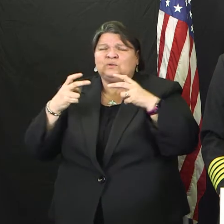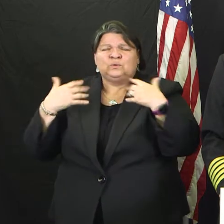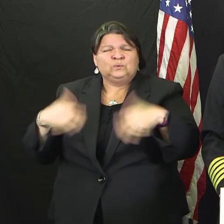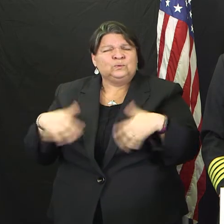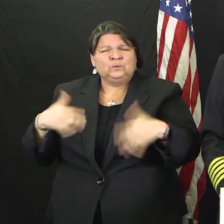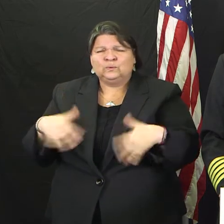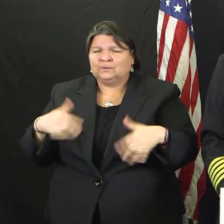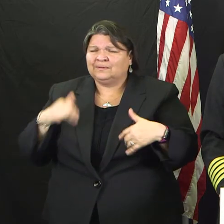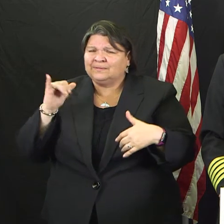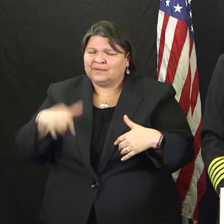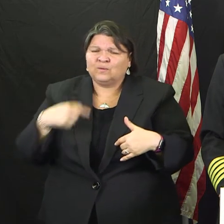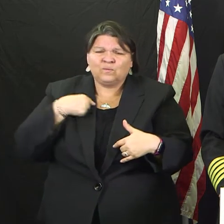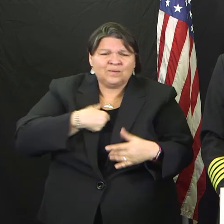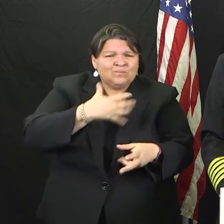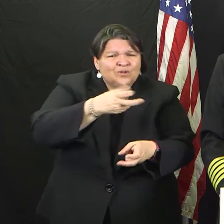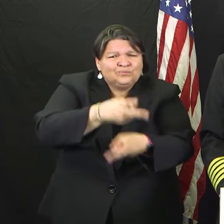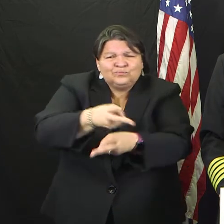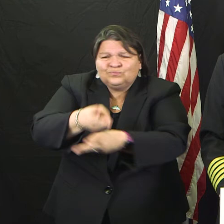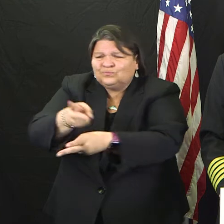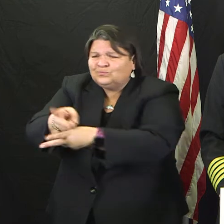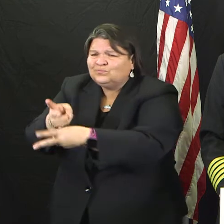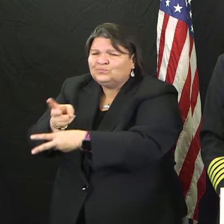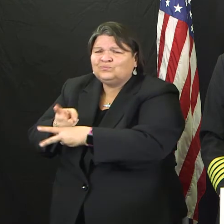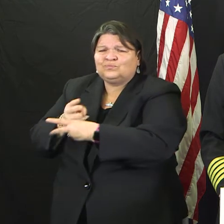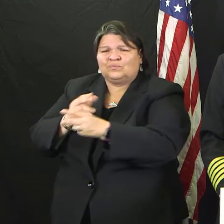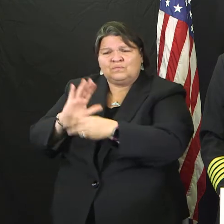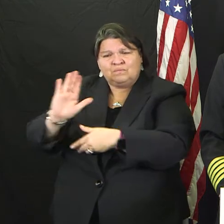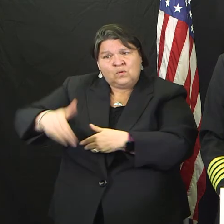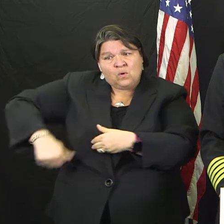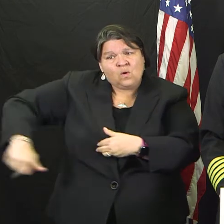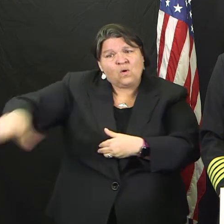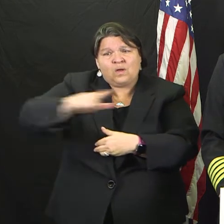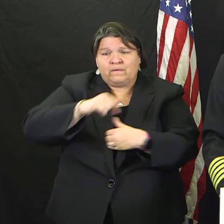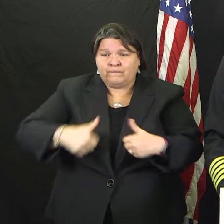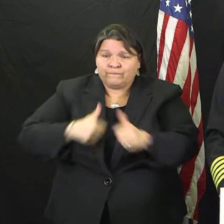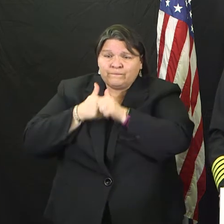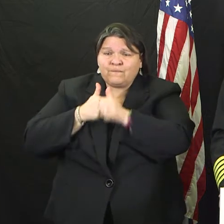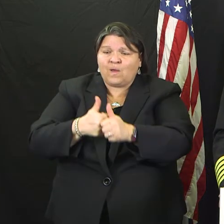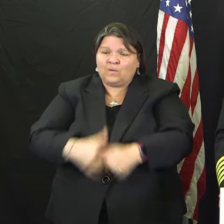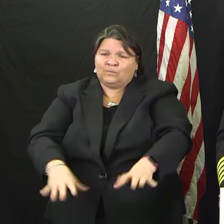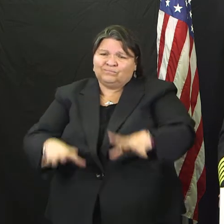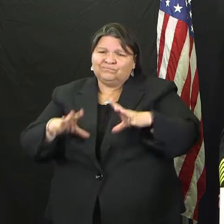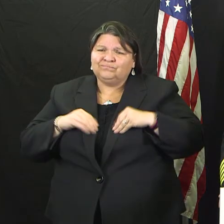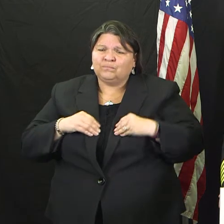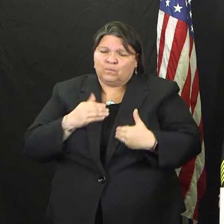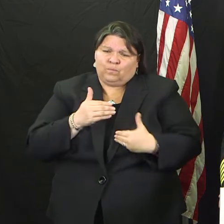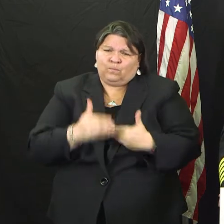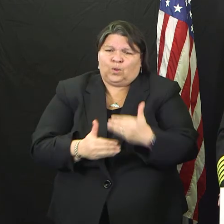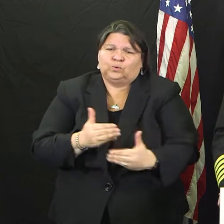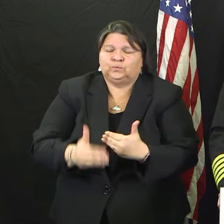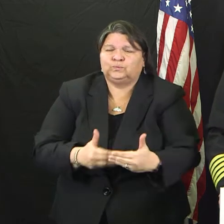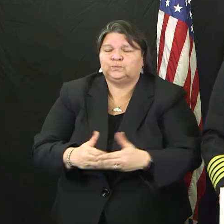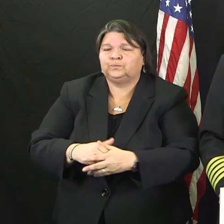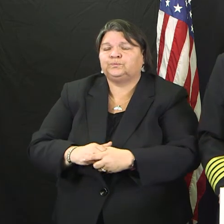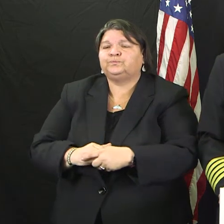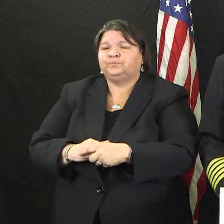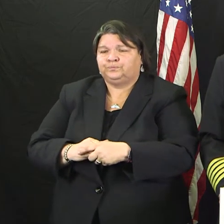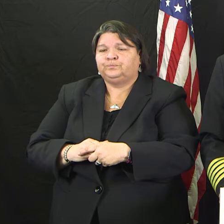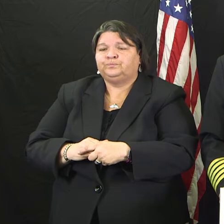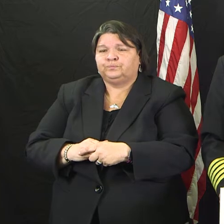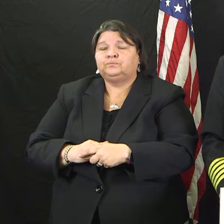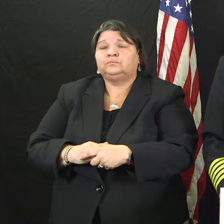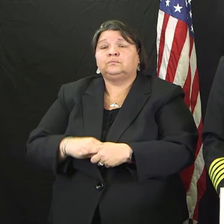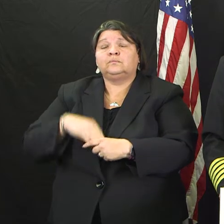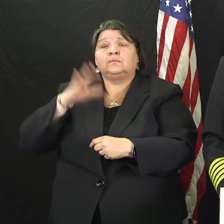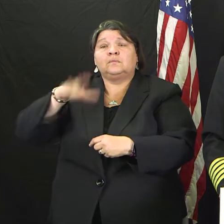accepted practices, considering the challenging times that we have. And I'll end before I have the police chief come up by